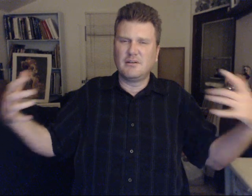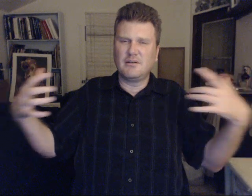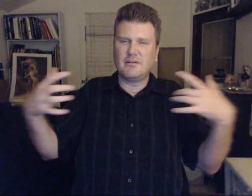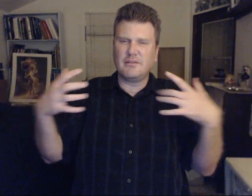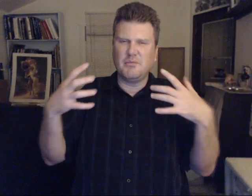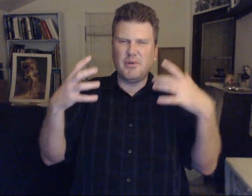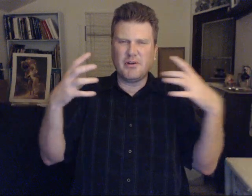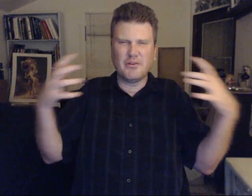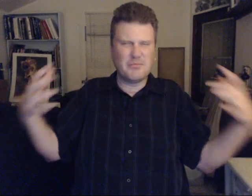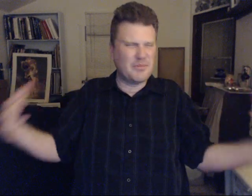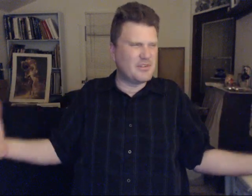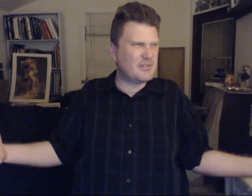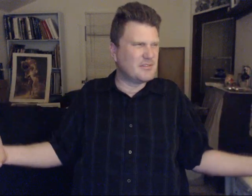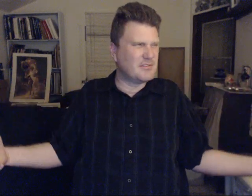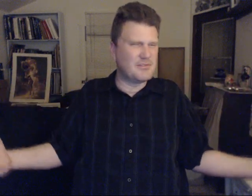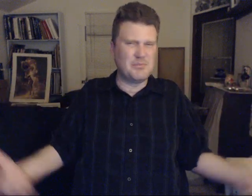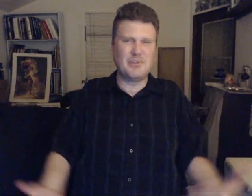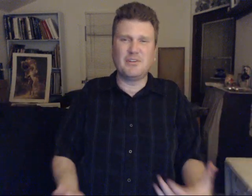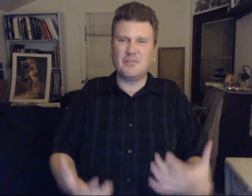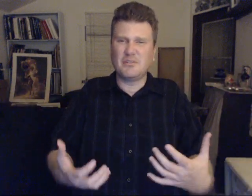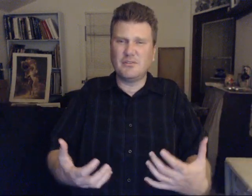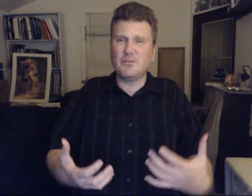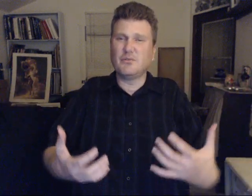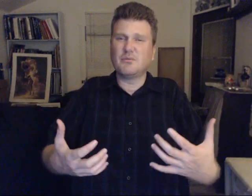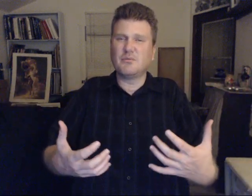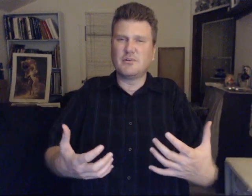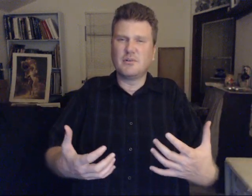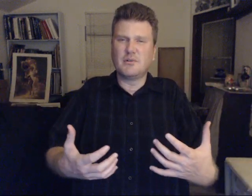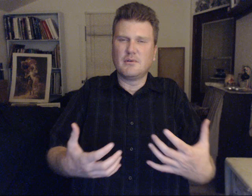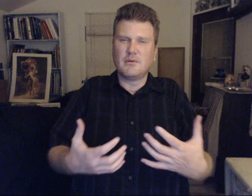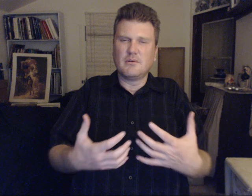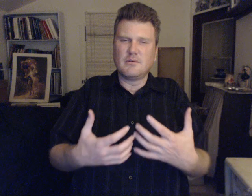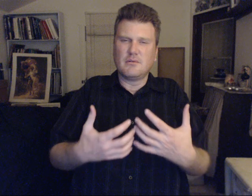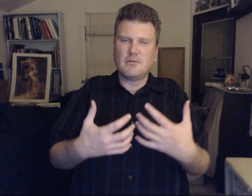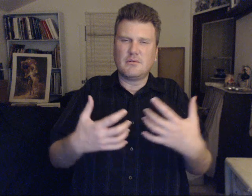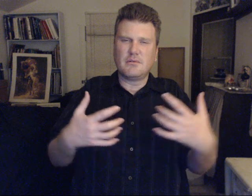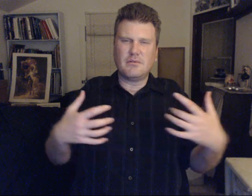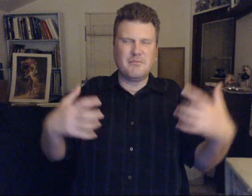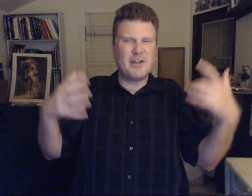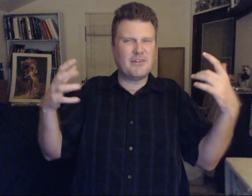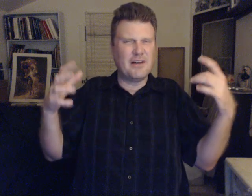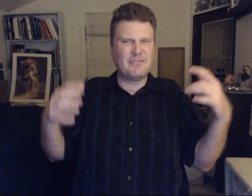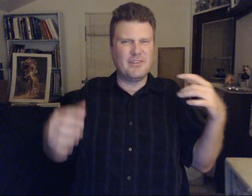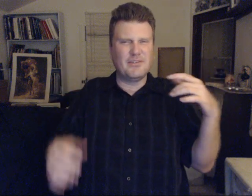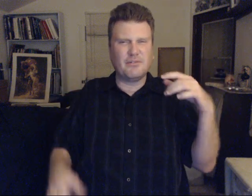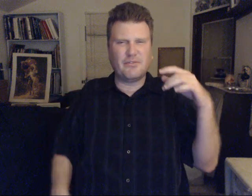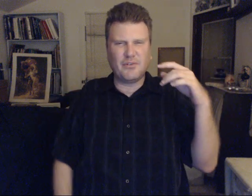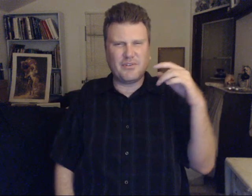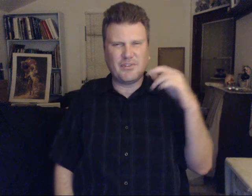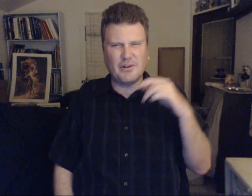the better it be to be you and make life easier for yourself